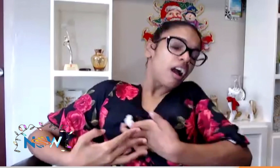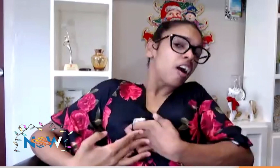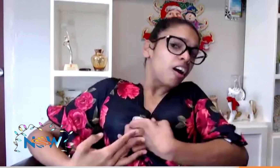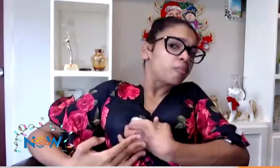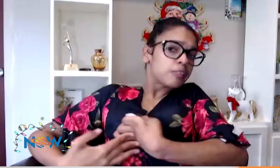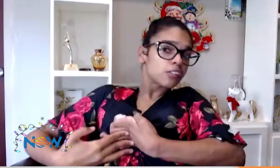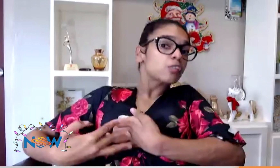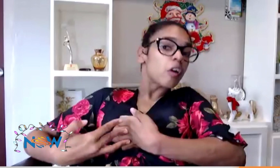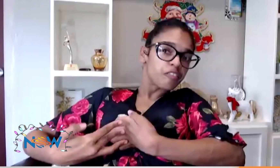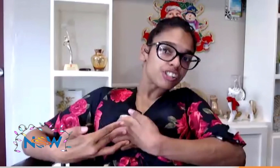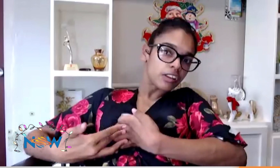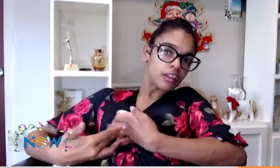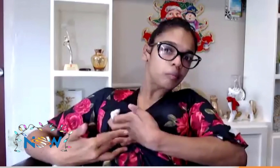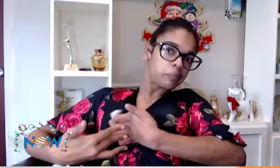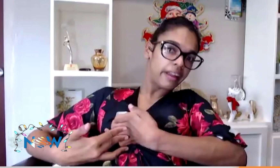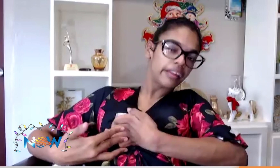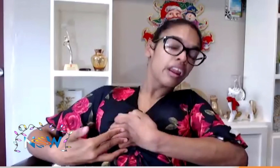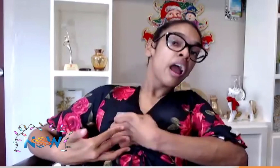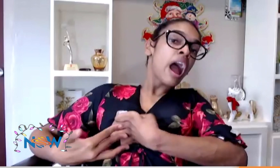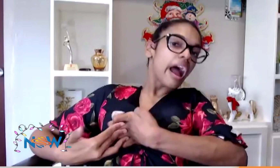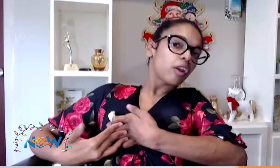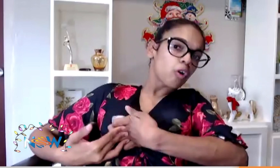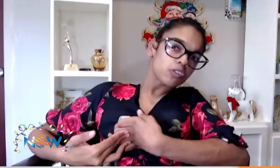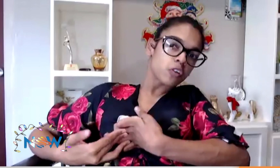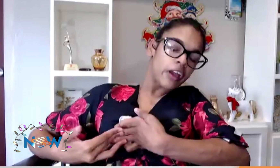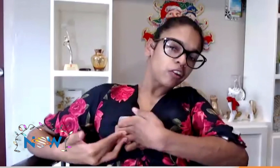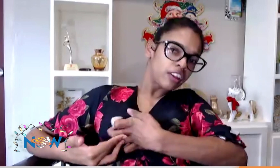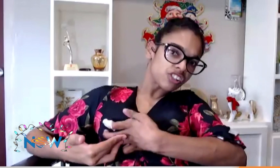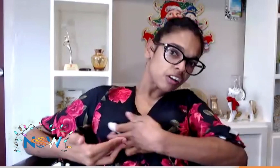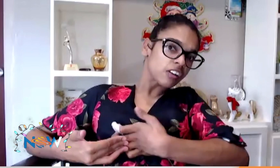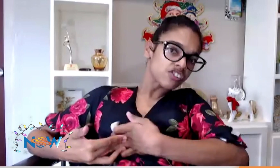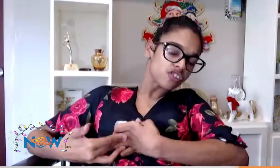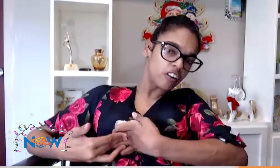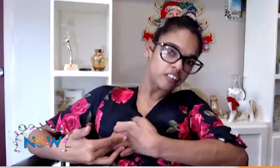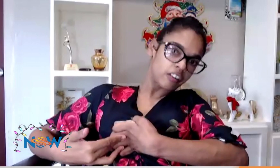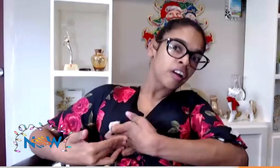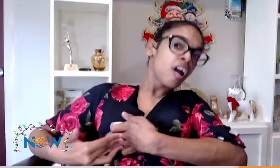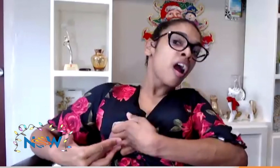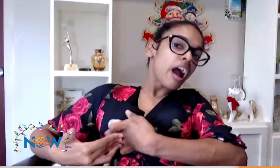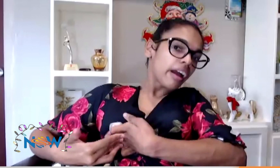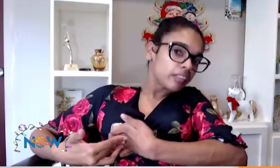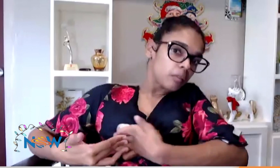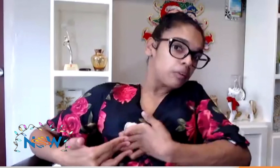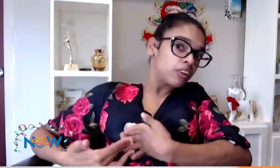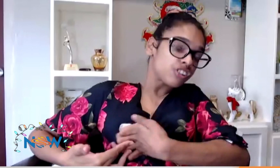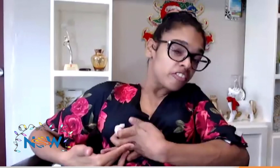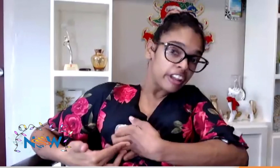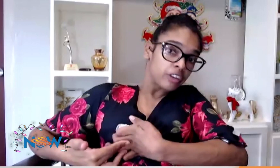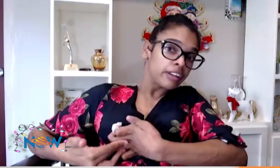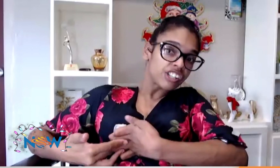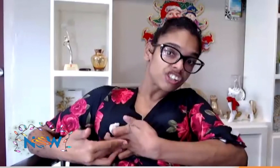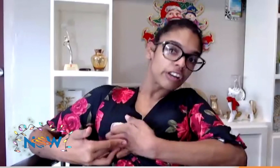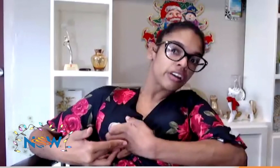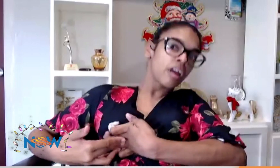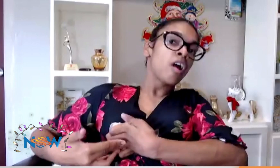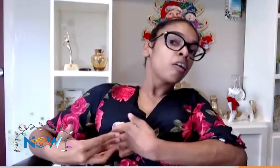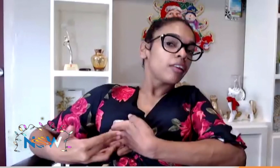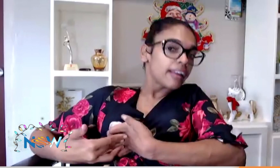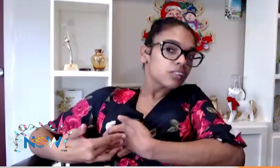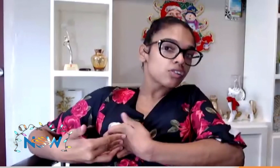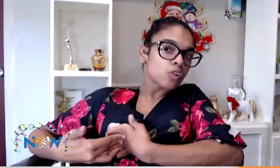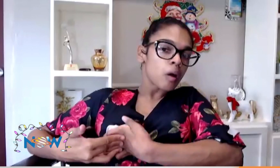Who Are Visually Impaired and also Educational Instructor at the Ministry of Education